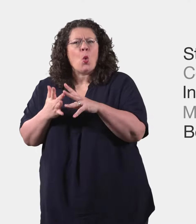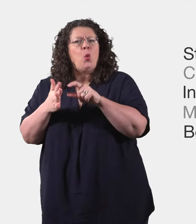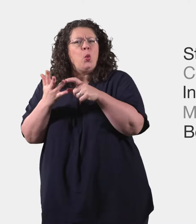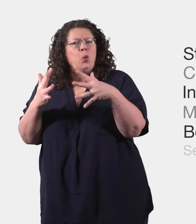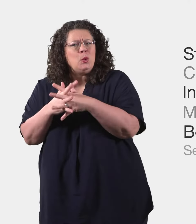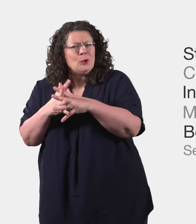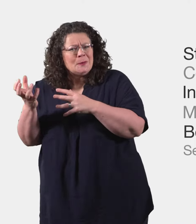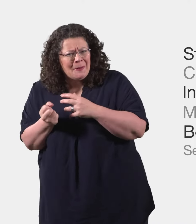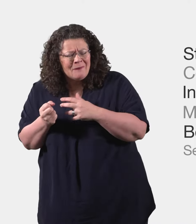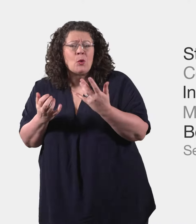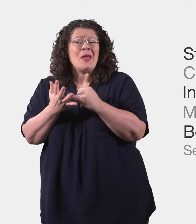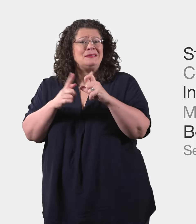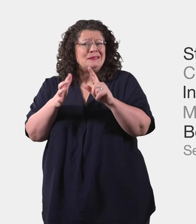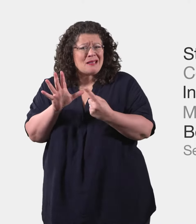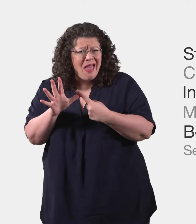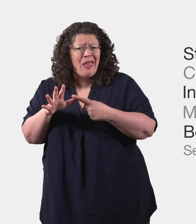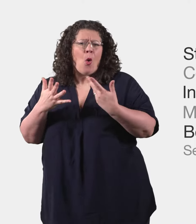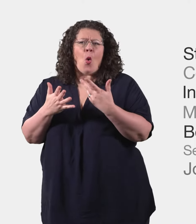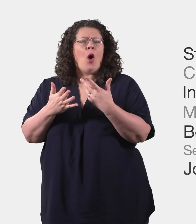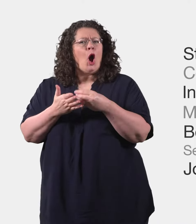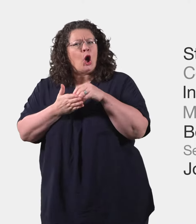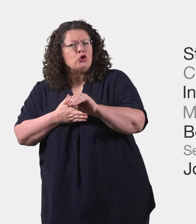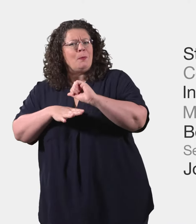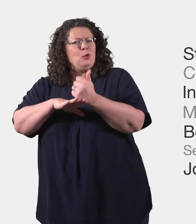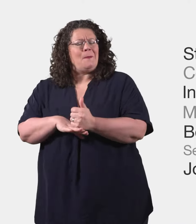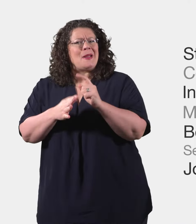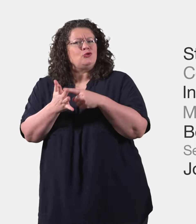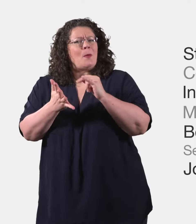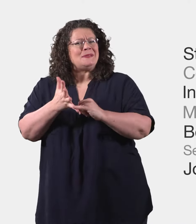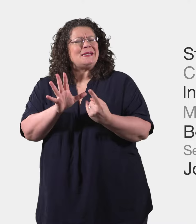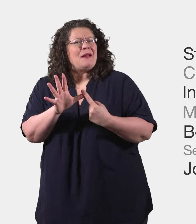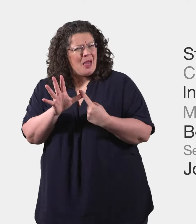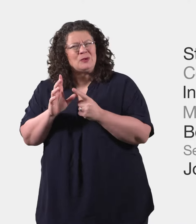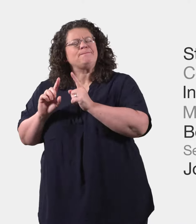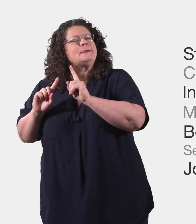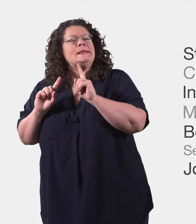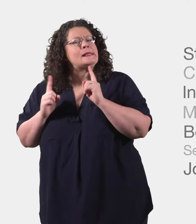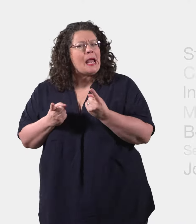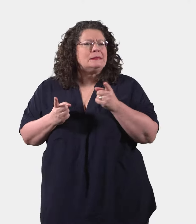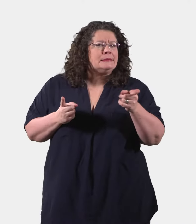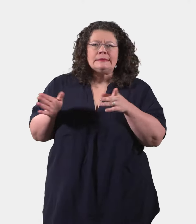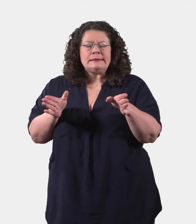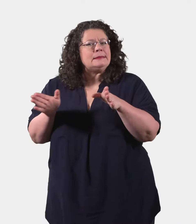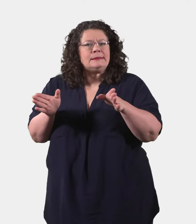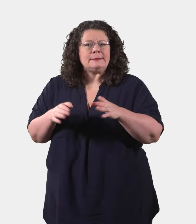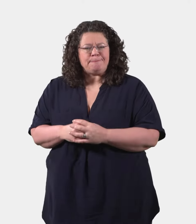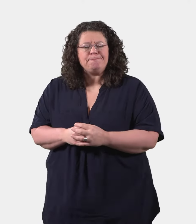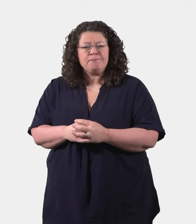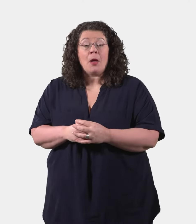Severe Disablement Allowance Contribution-Based Job Seeker's Allowance But, you can still